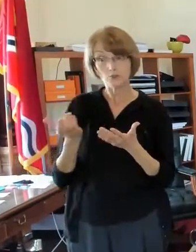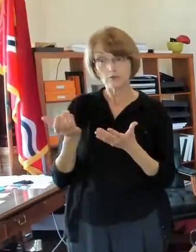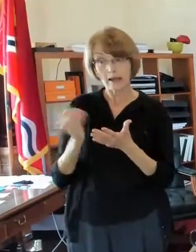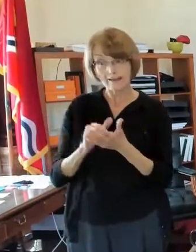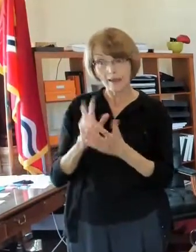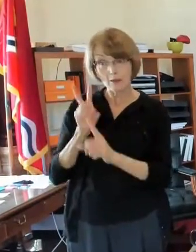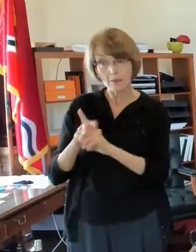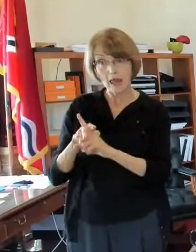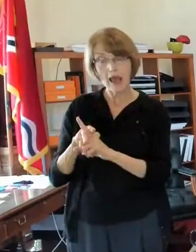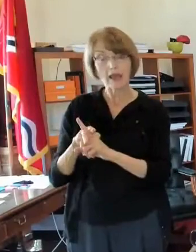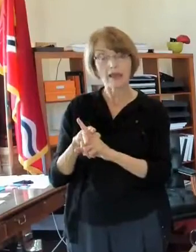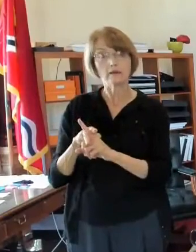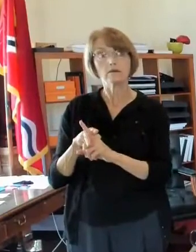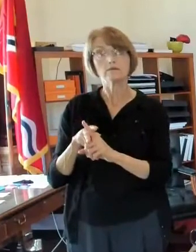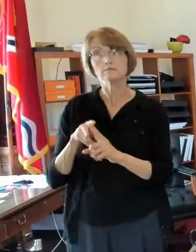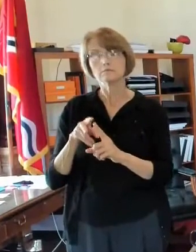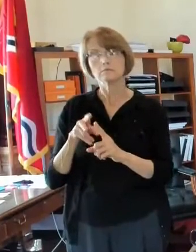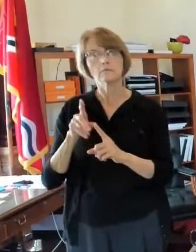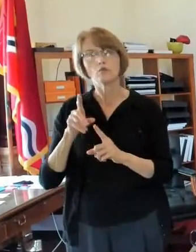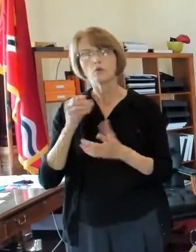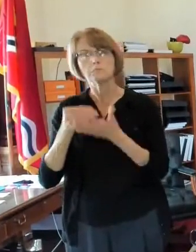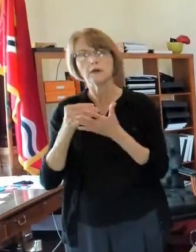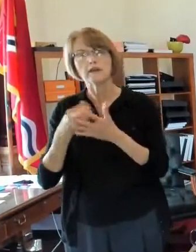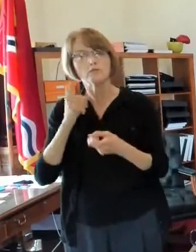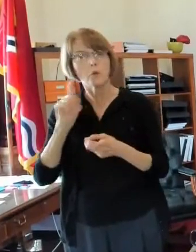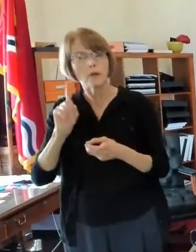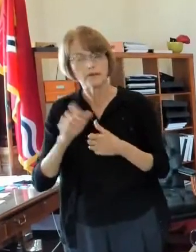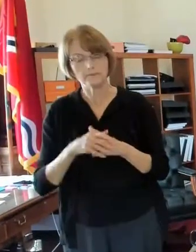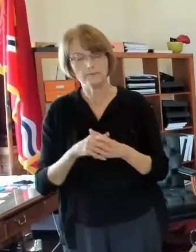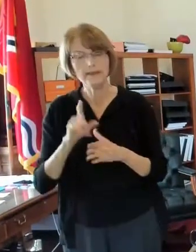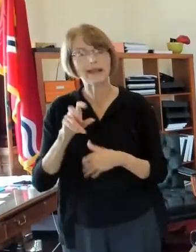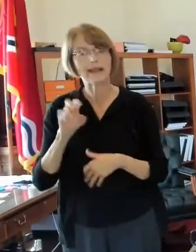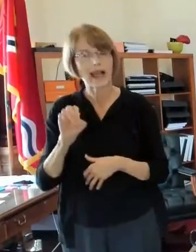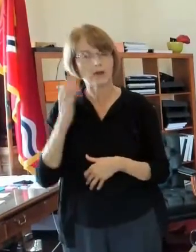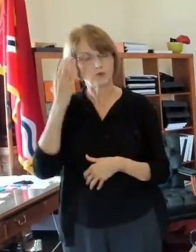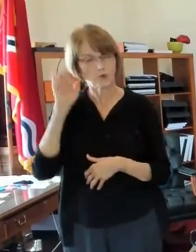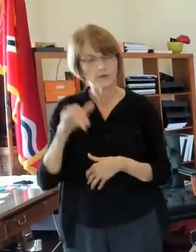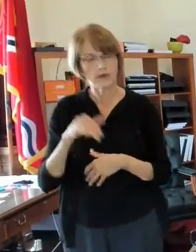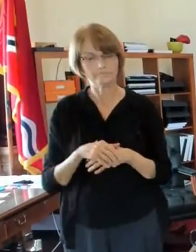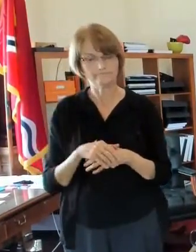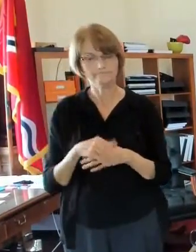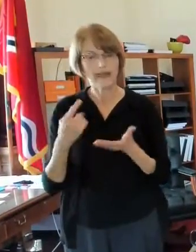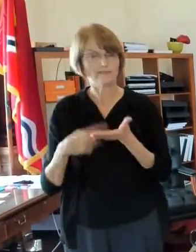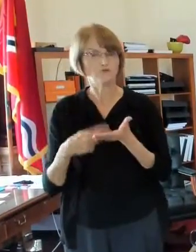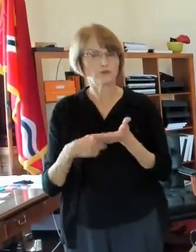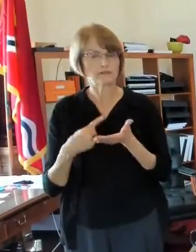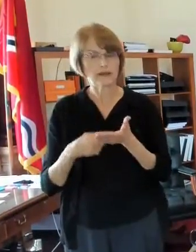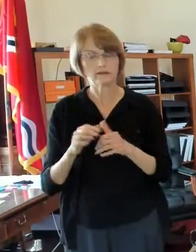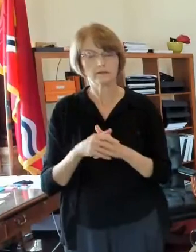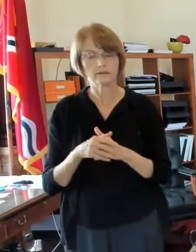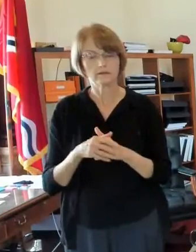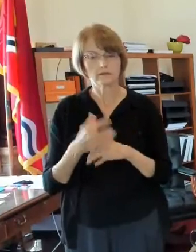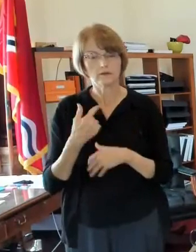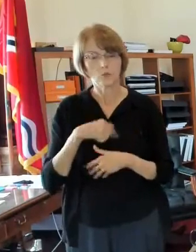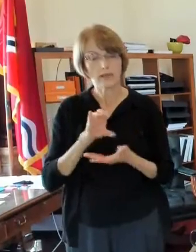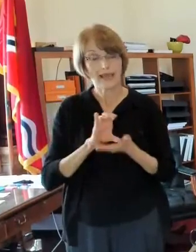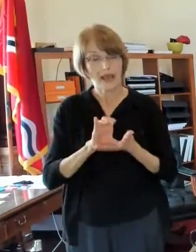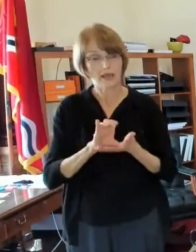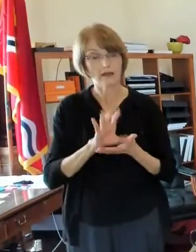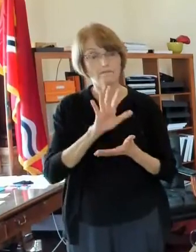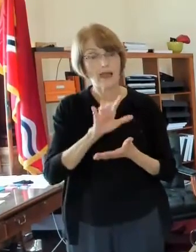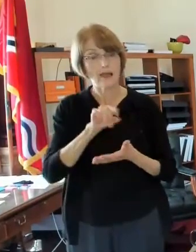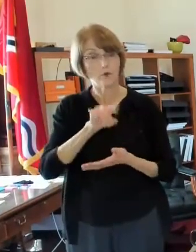be coming from so um kyle you probably know i've talked about this that we allocated 5.4